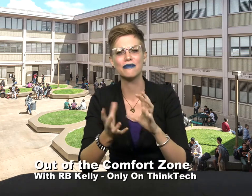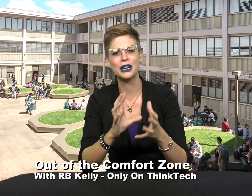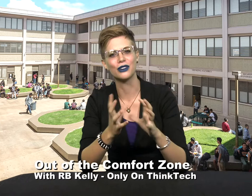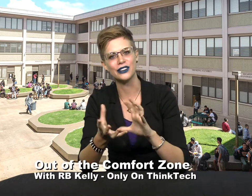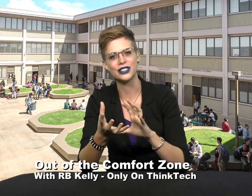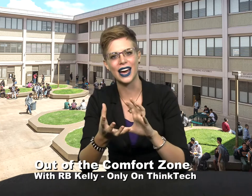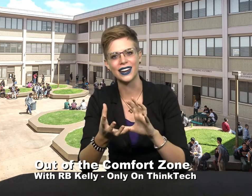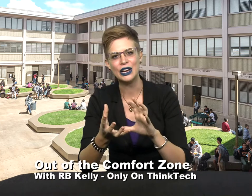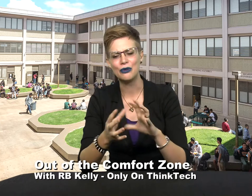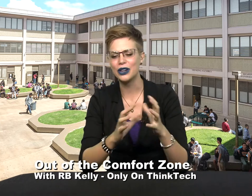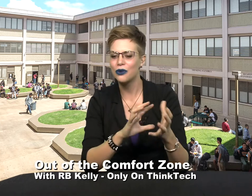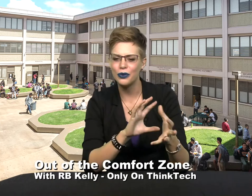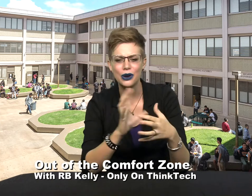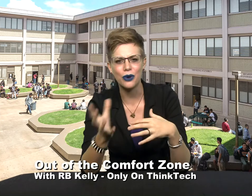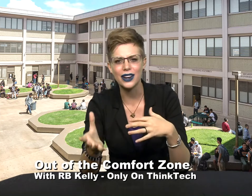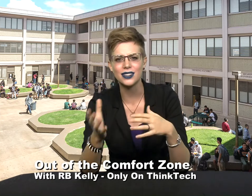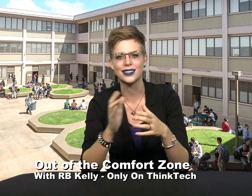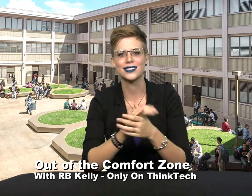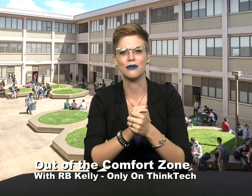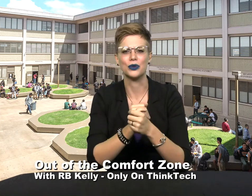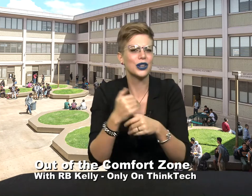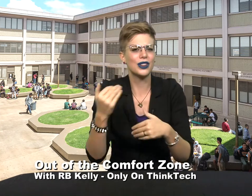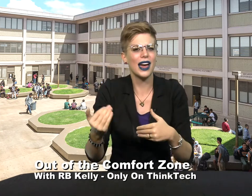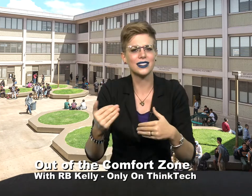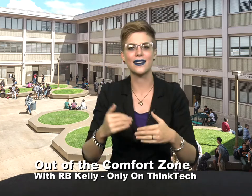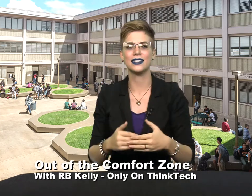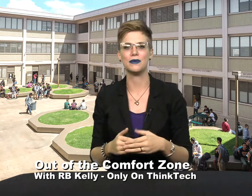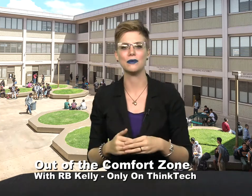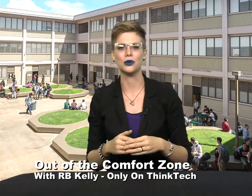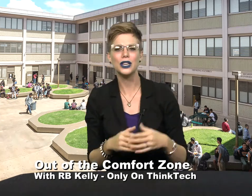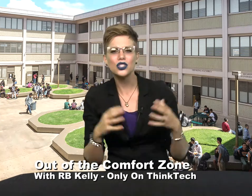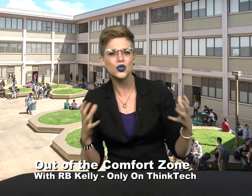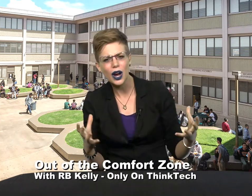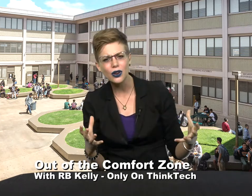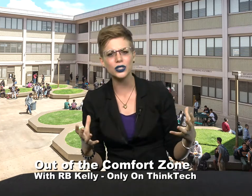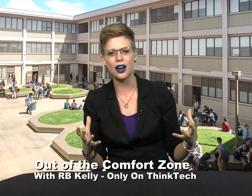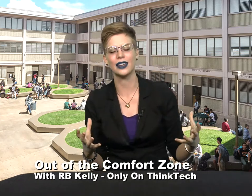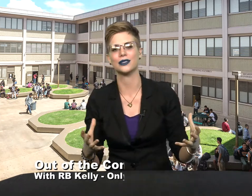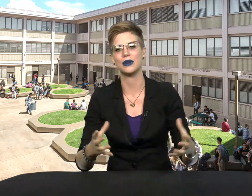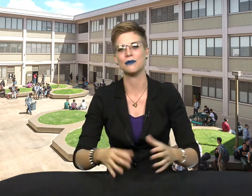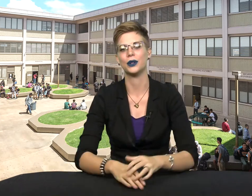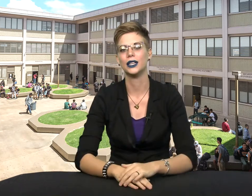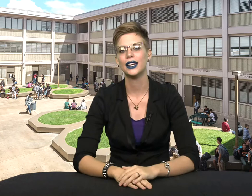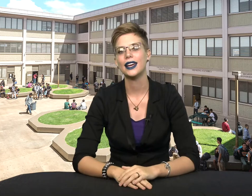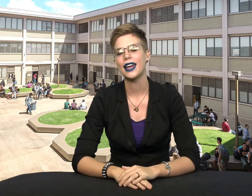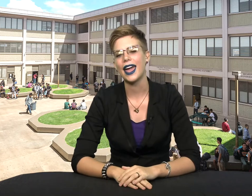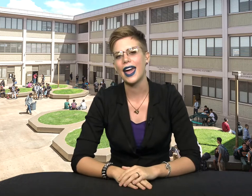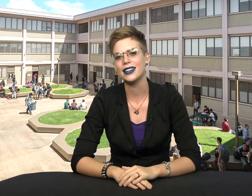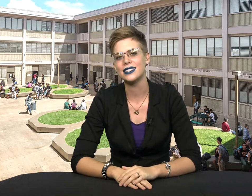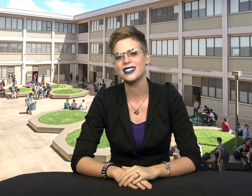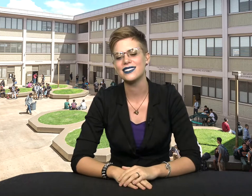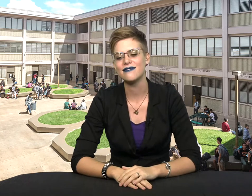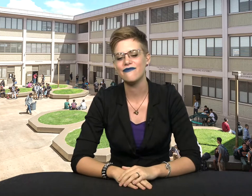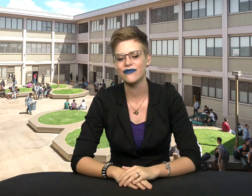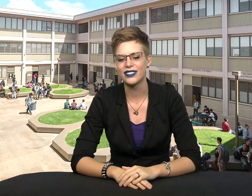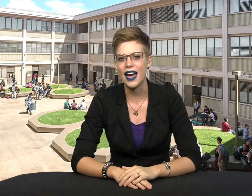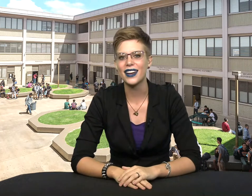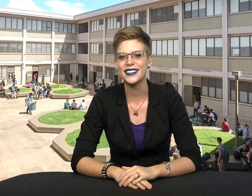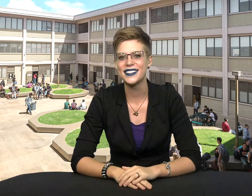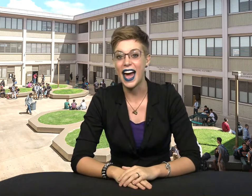begrudge that. We don't, we don't want to talk to someone. We don't like talking to people. We struggle talking to people. And that, that